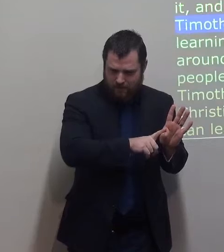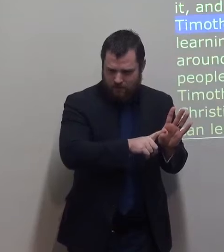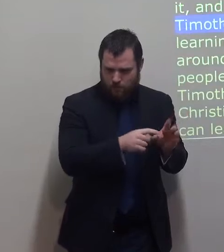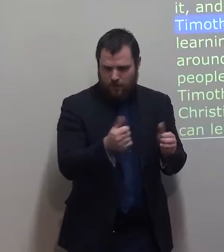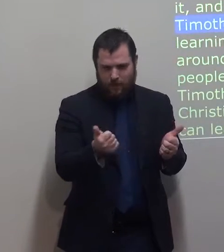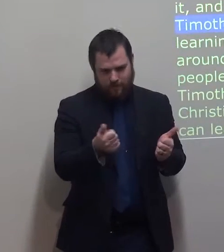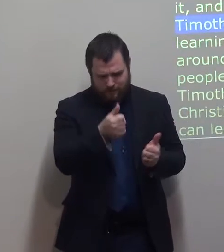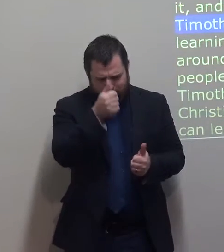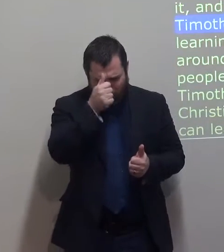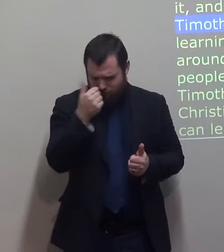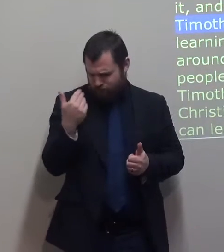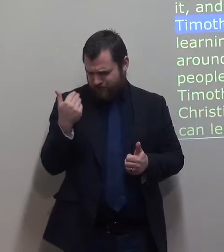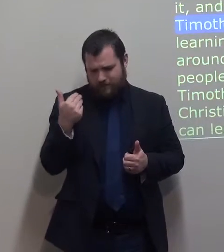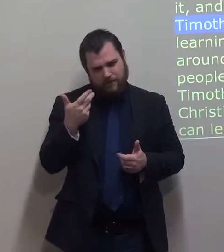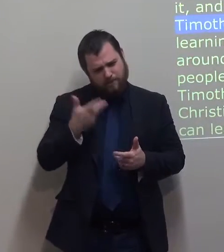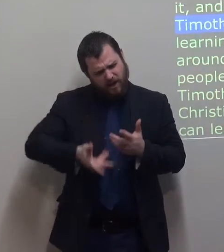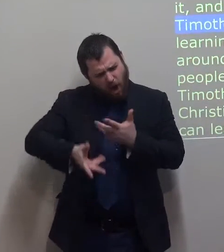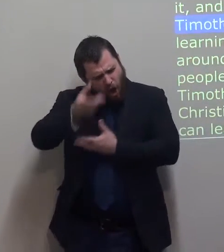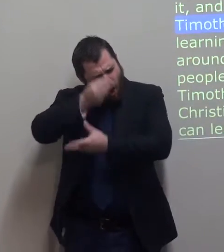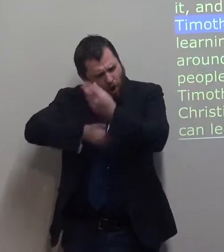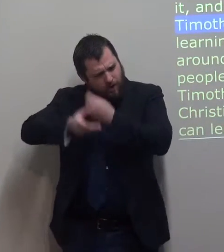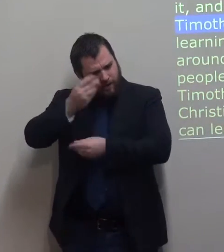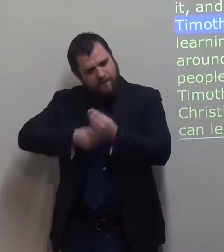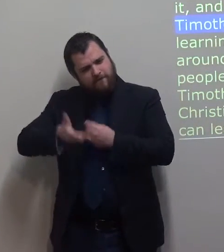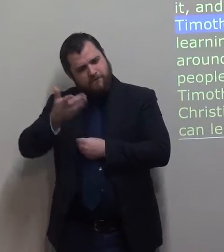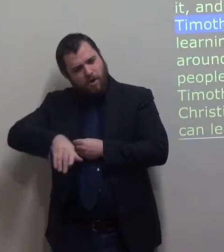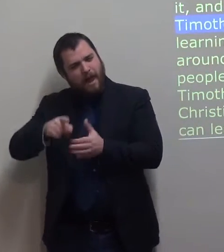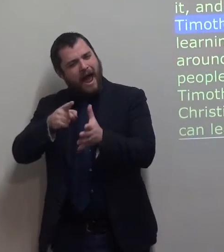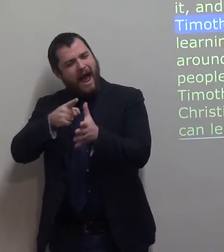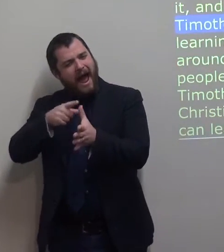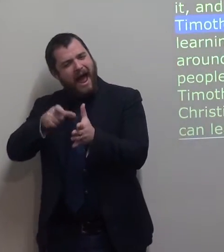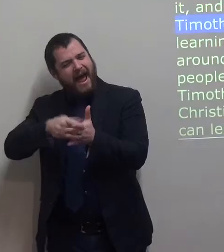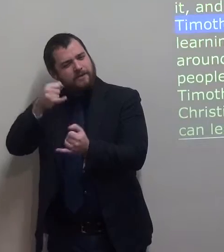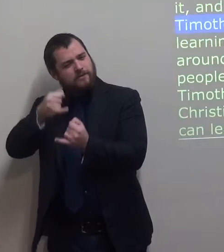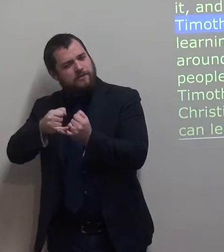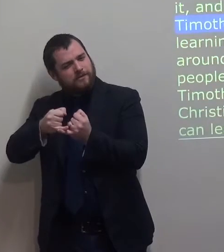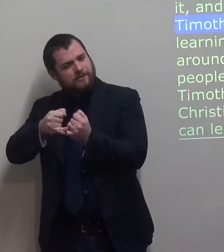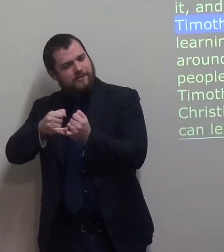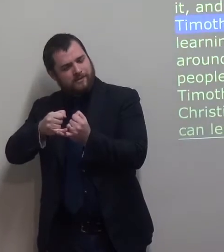We've recently been learning about how Paul travelled around Timothy and other people.